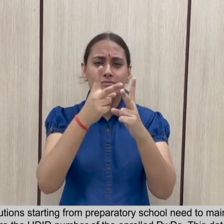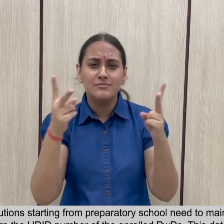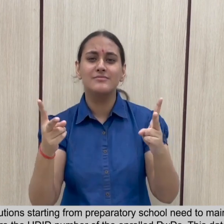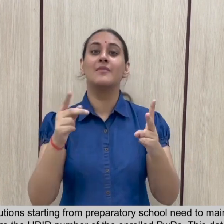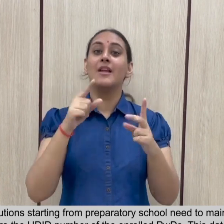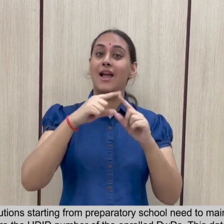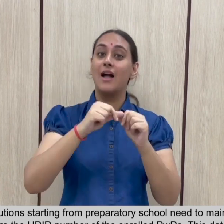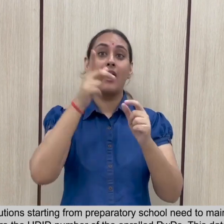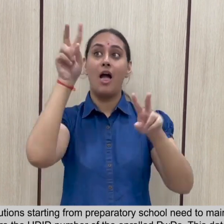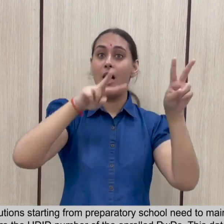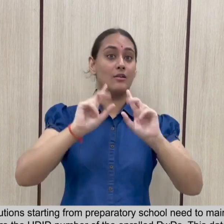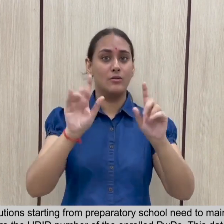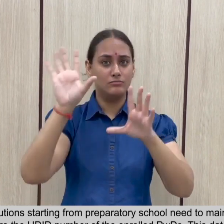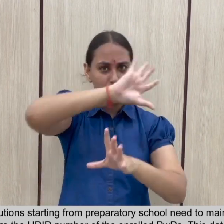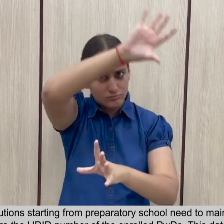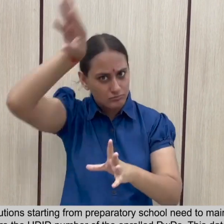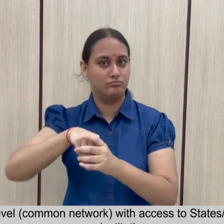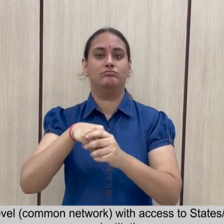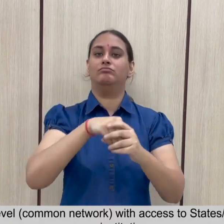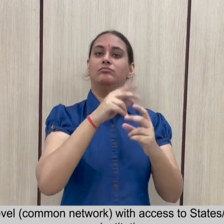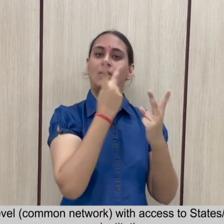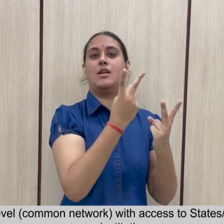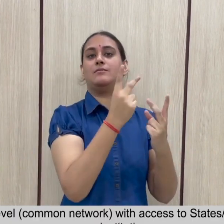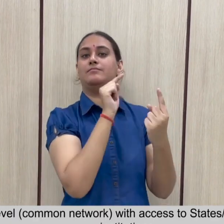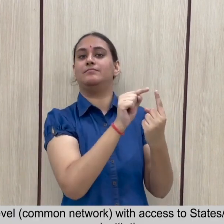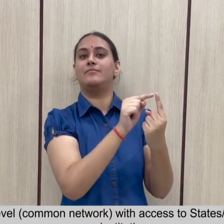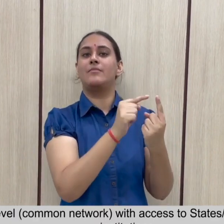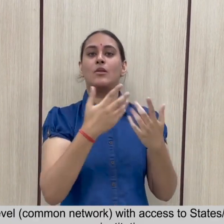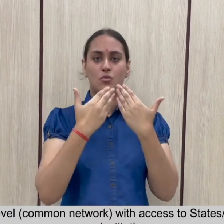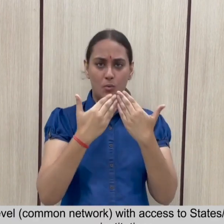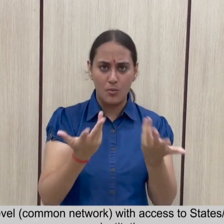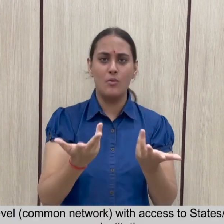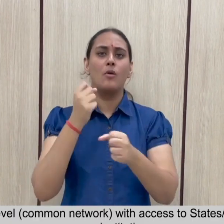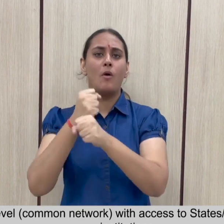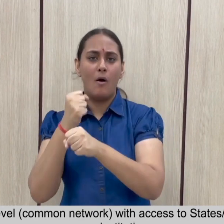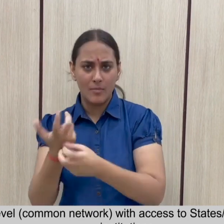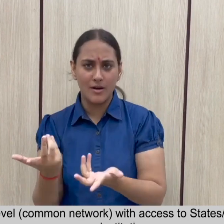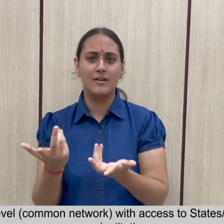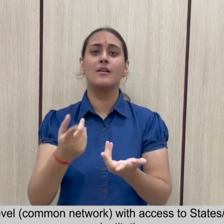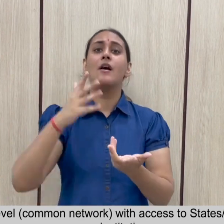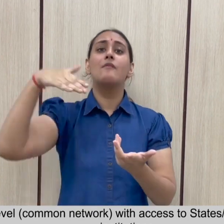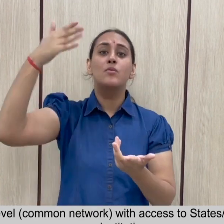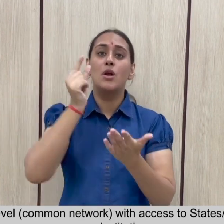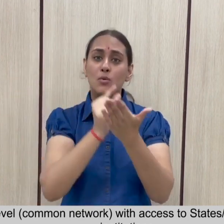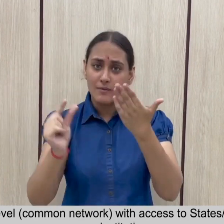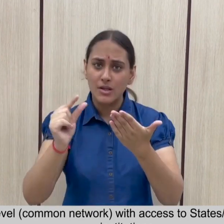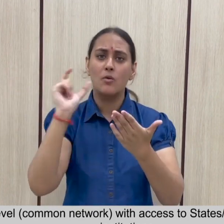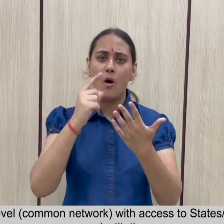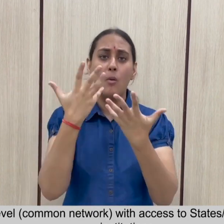16 database should be developed at the national level with access to states, union territories, and all